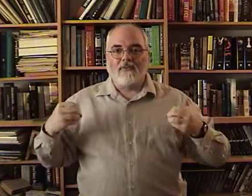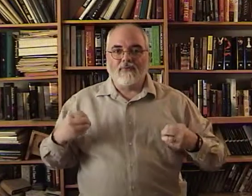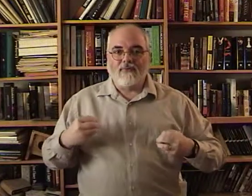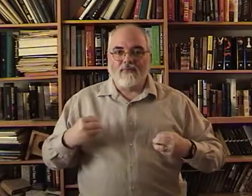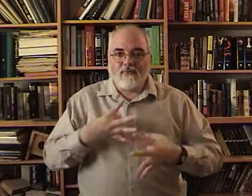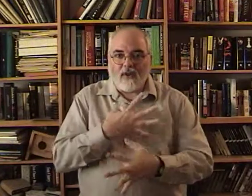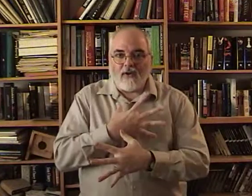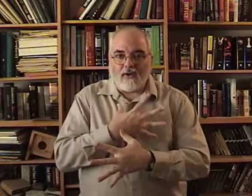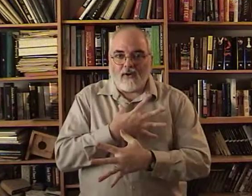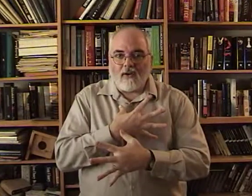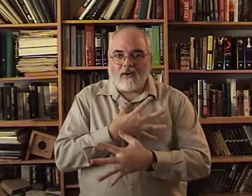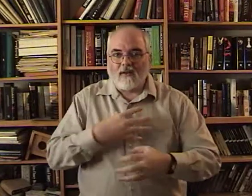Fear.